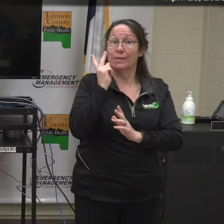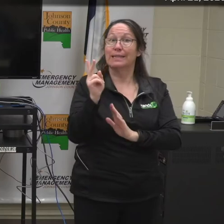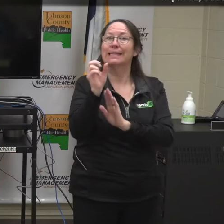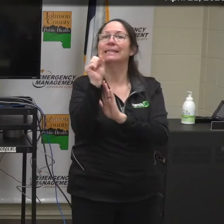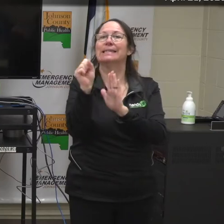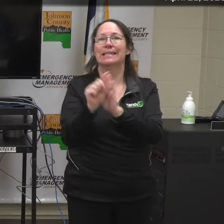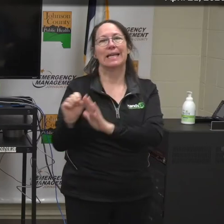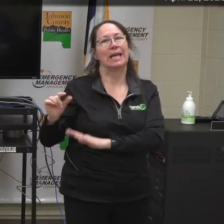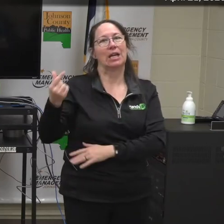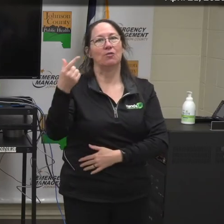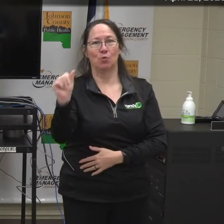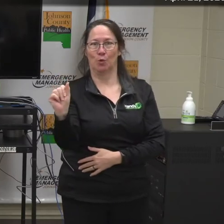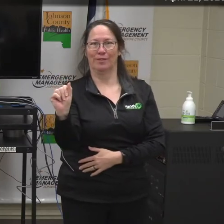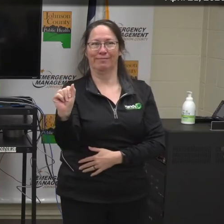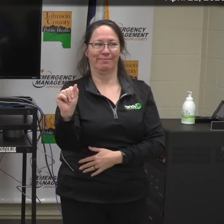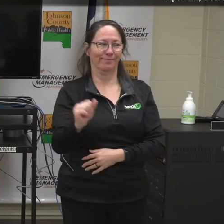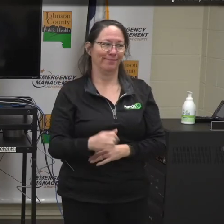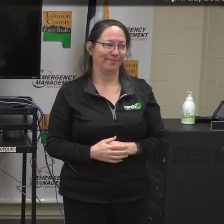state of Georgia?